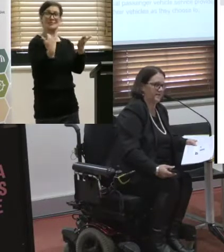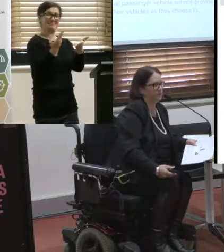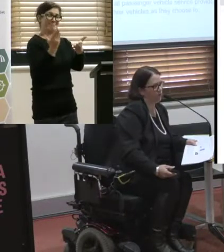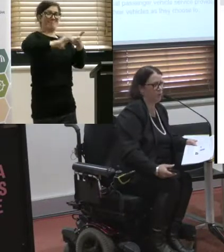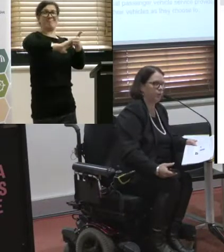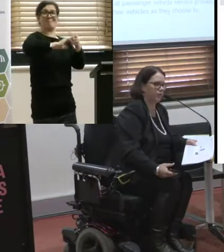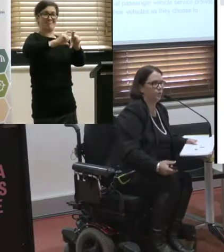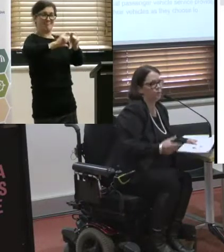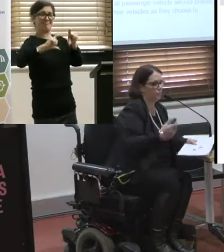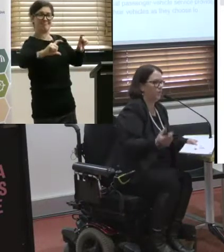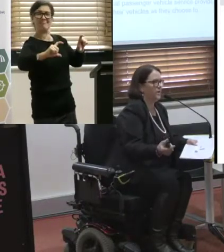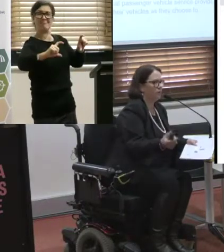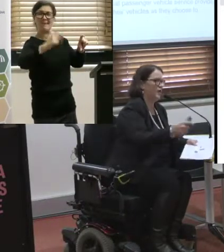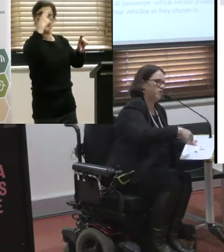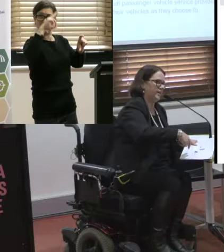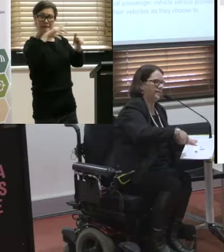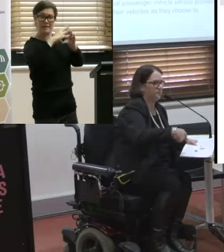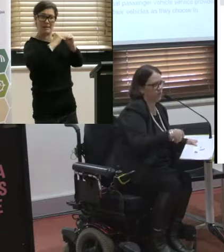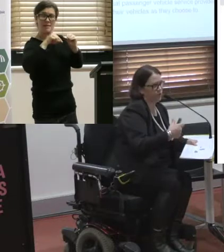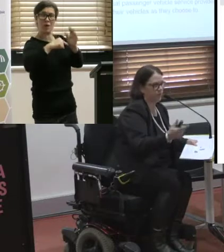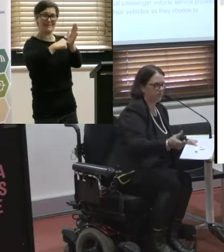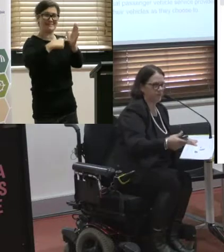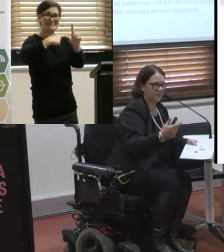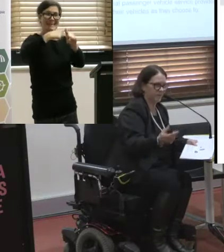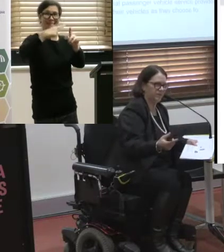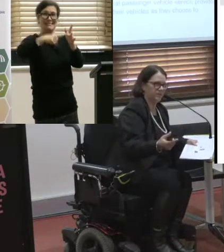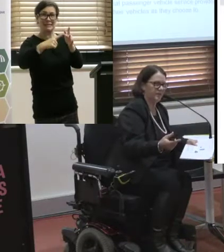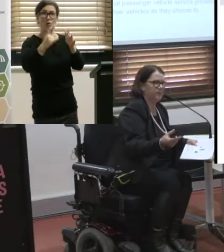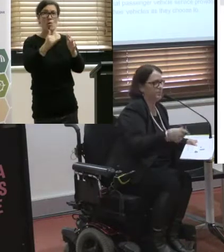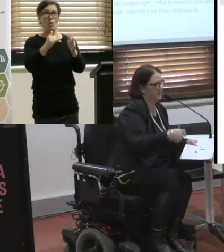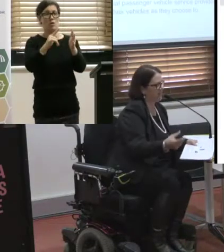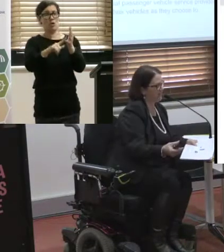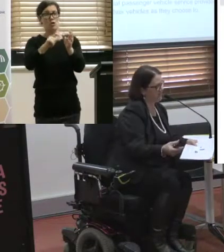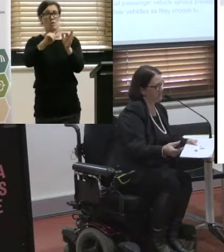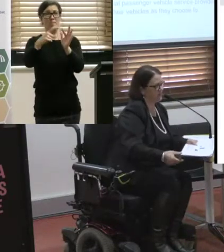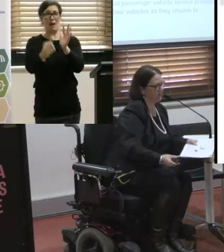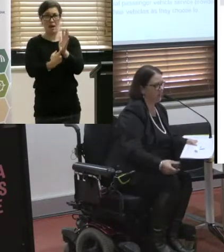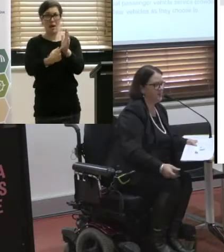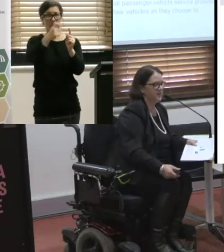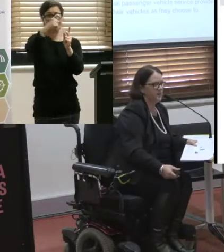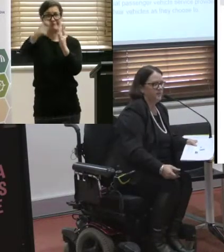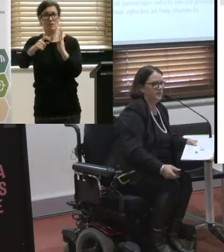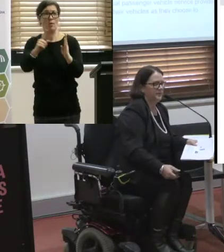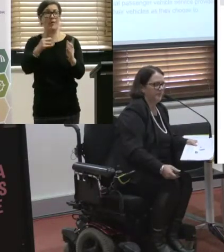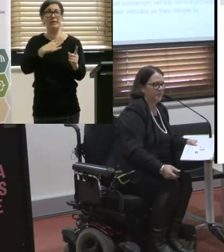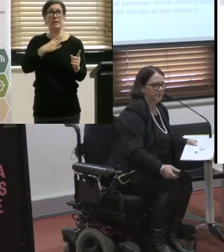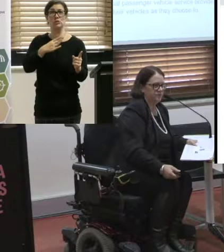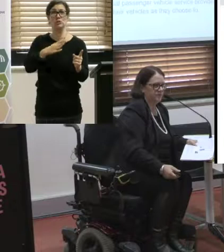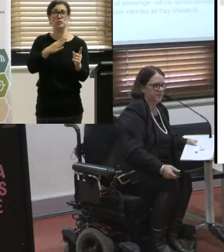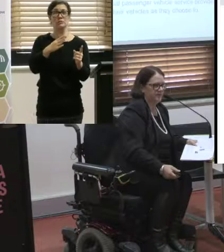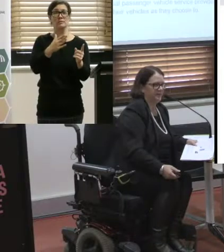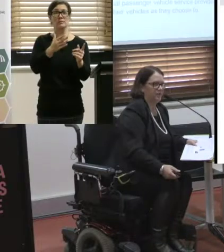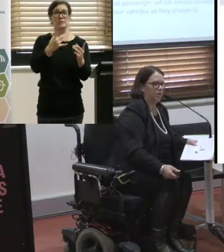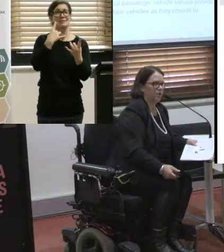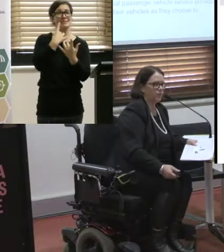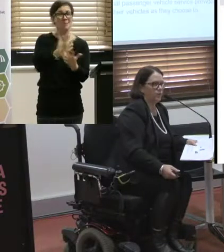placed and who rideshare, which is your Ubers and those sort of things, what do they need to display. But the important thing to